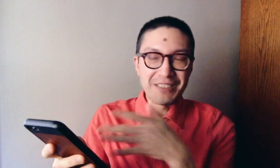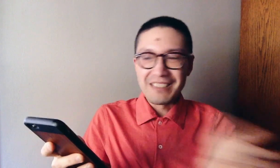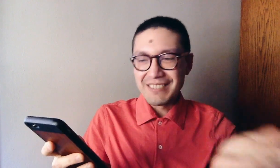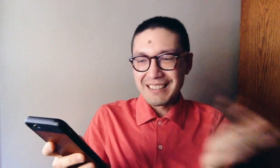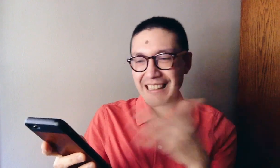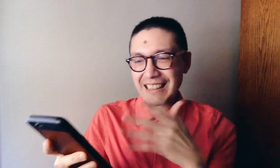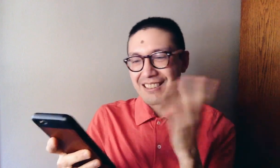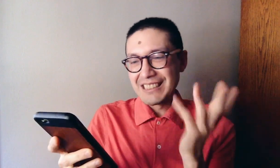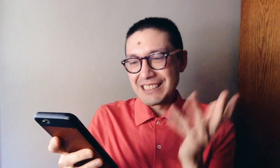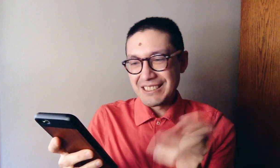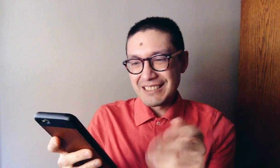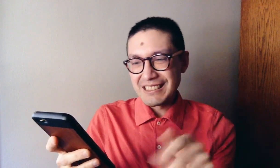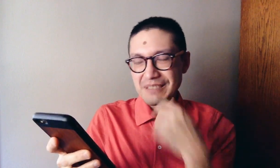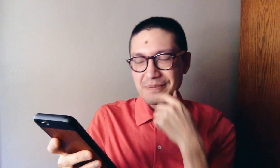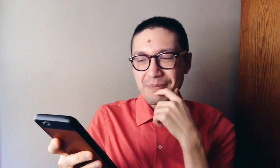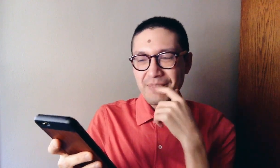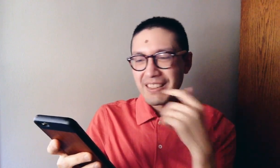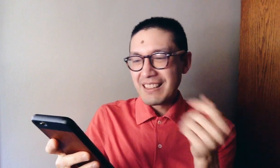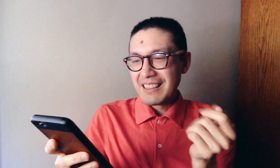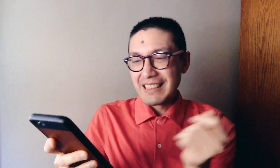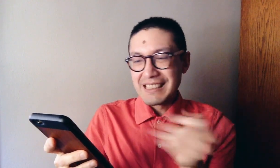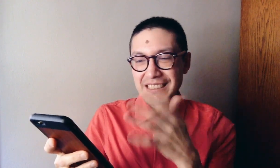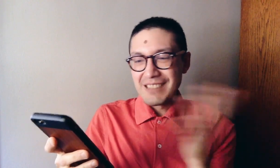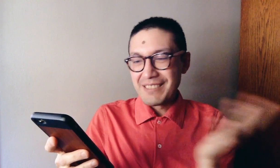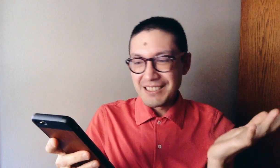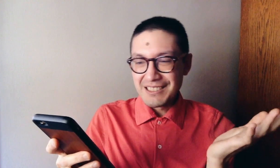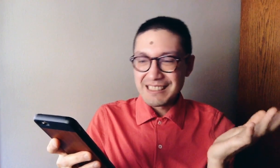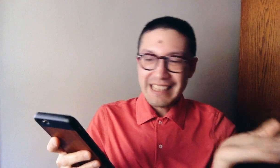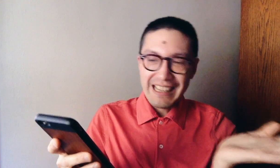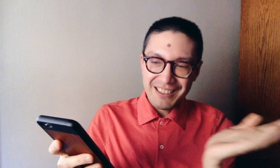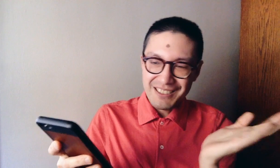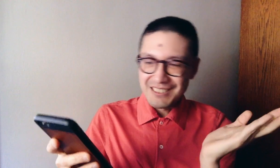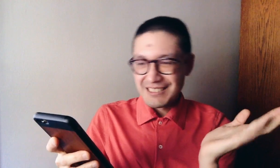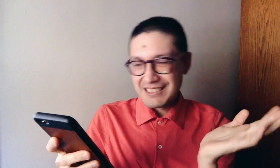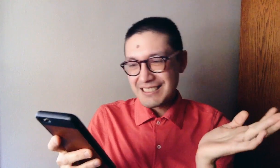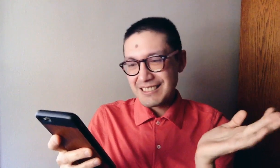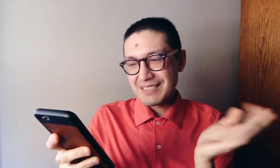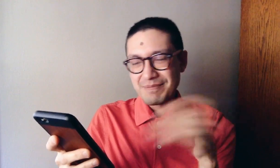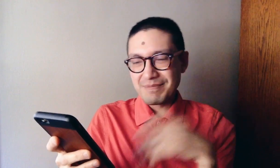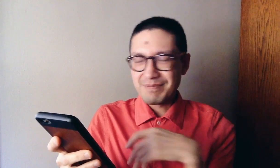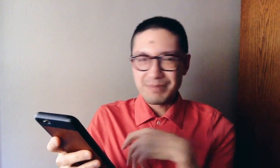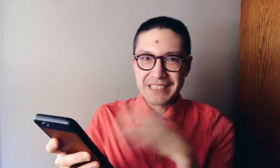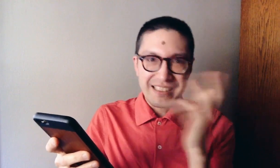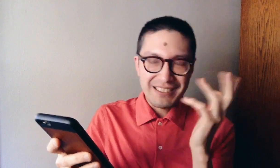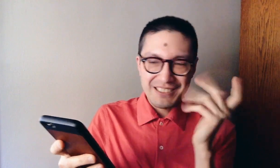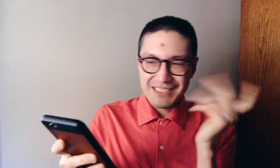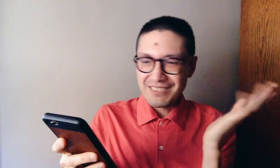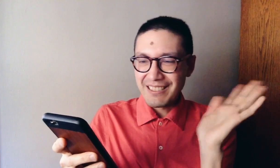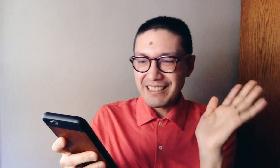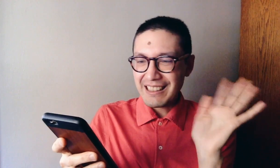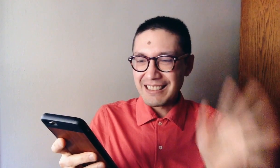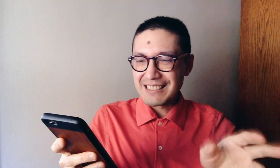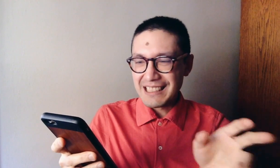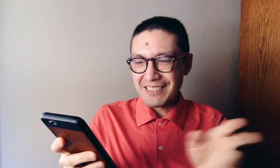equipment, like enlargers and encitometers, scanners, projectors, all that kind of stuff.